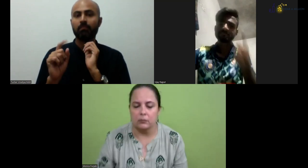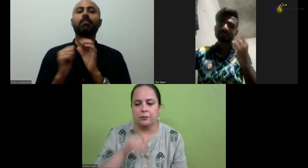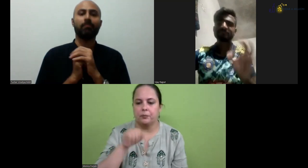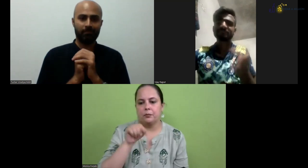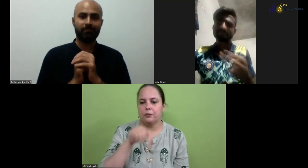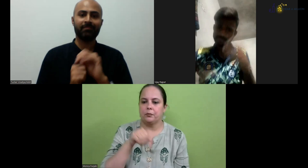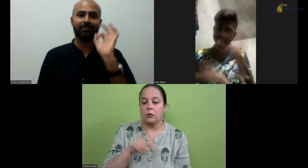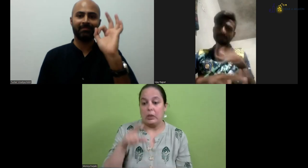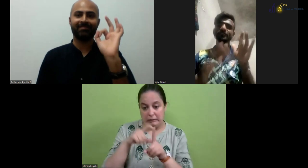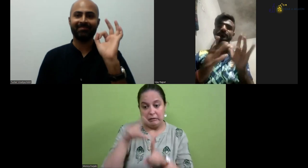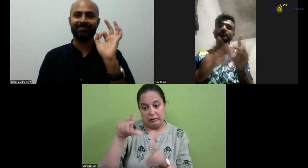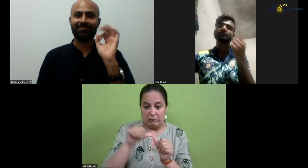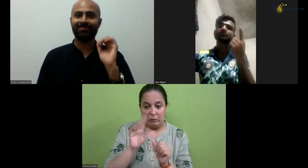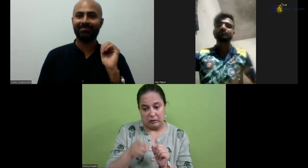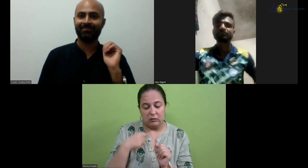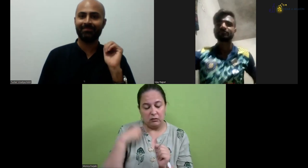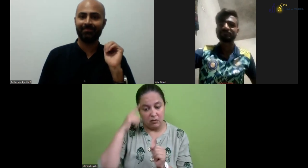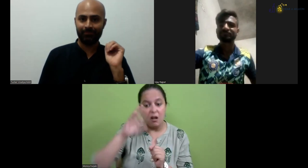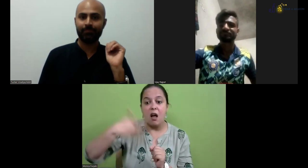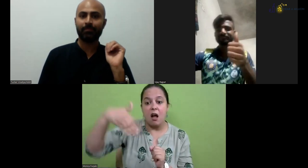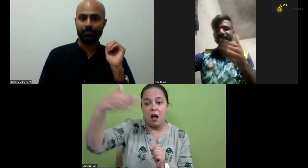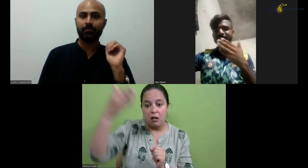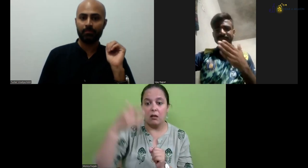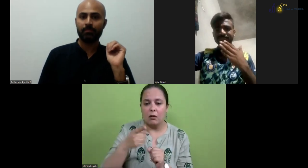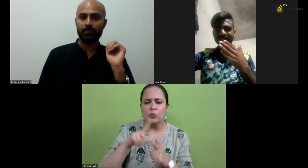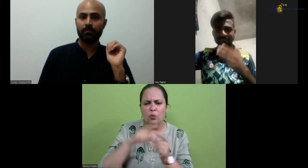Thank you. Thank you. Thank After your explanation, I understand.